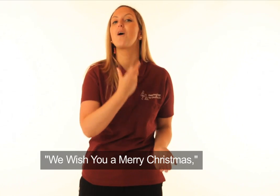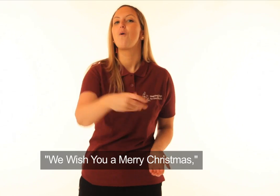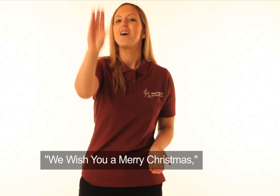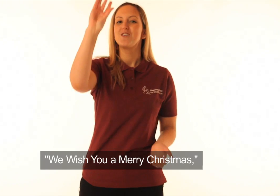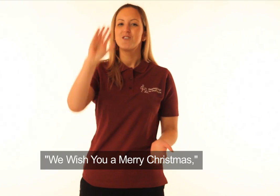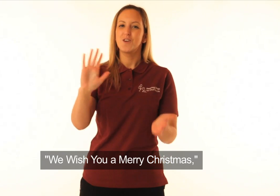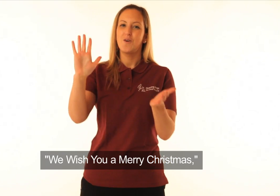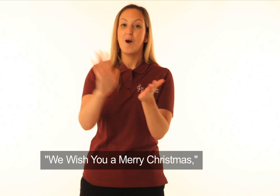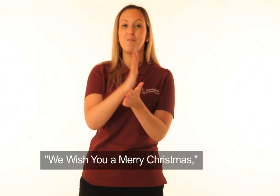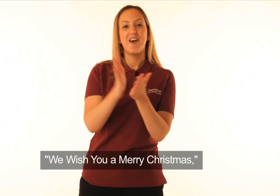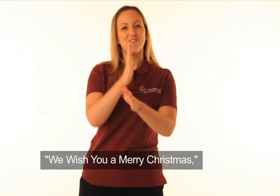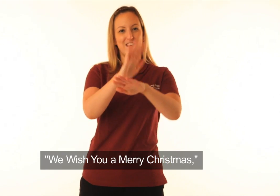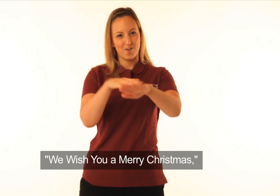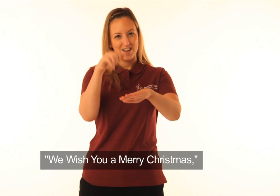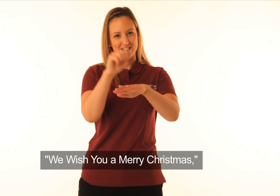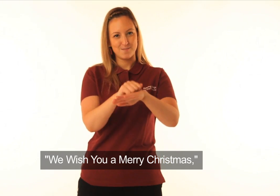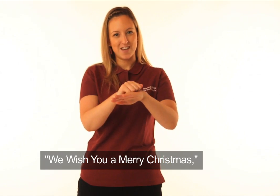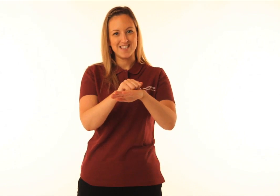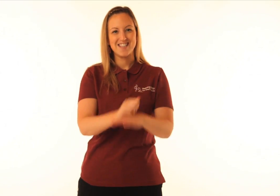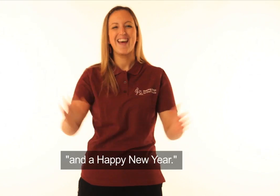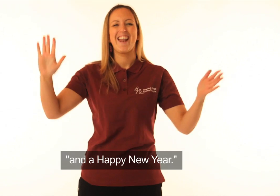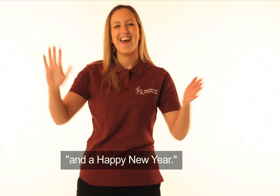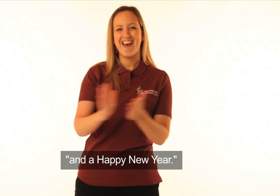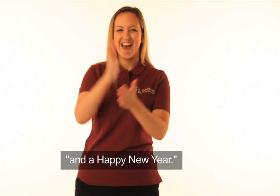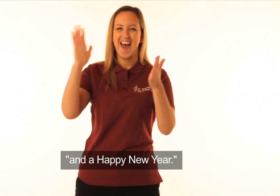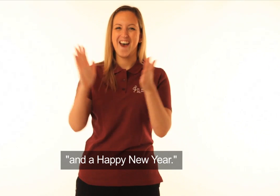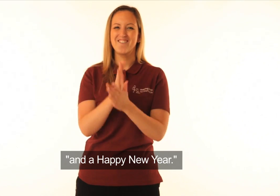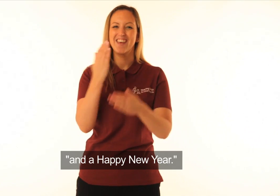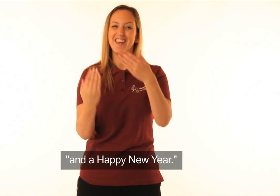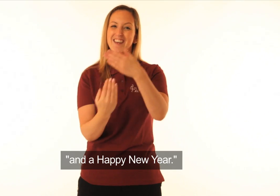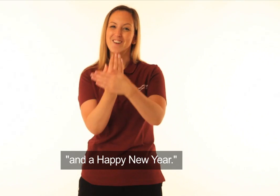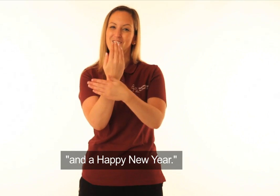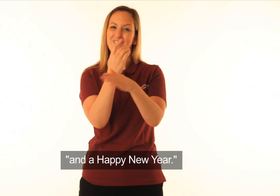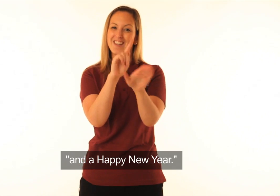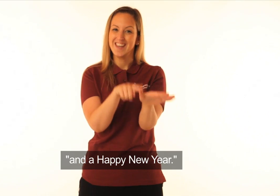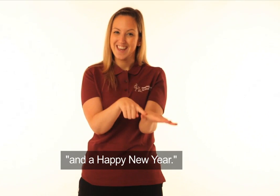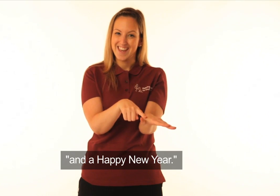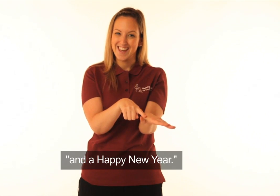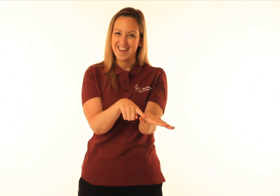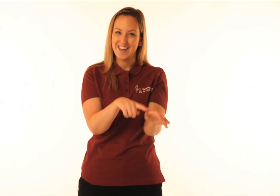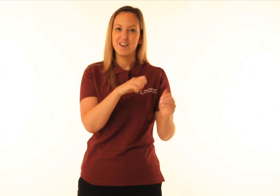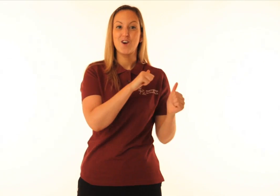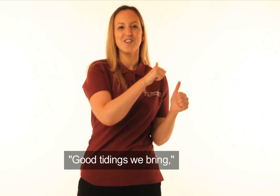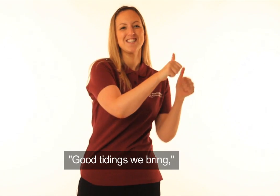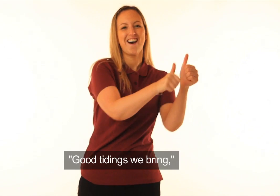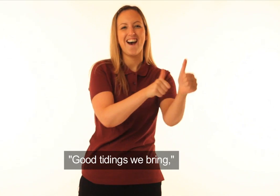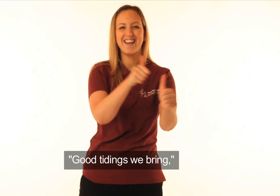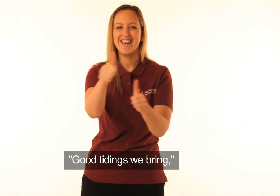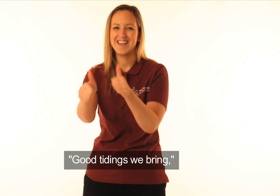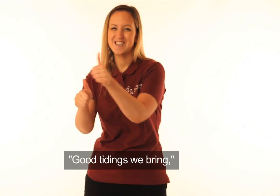wish you a merry Christmas and a happy new year. Good tidings